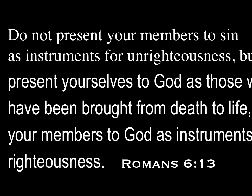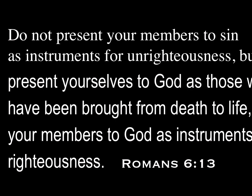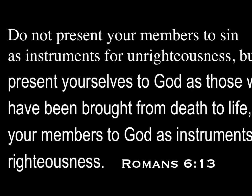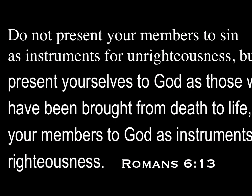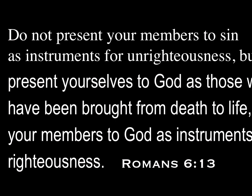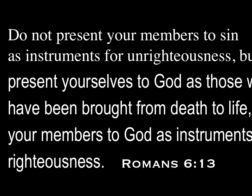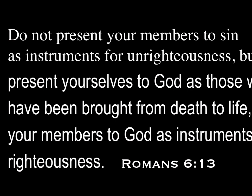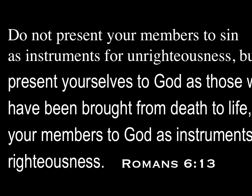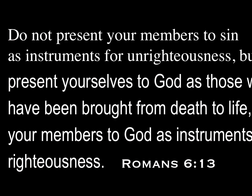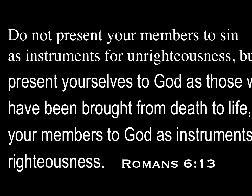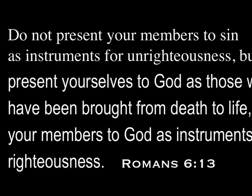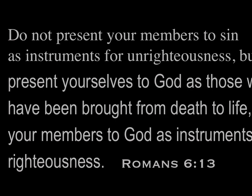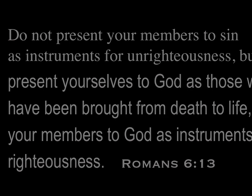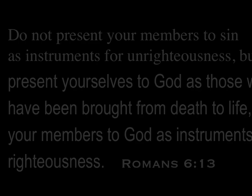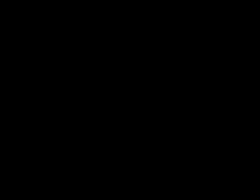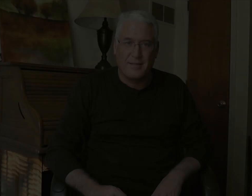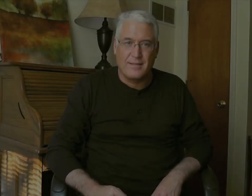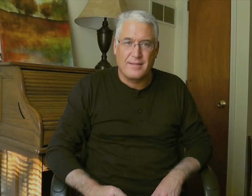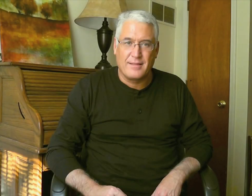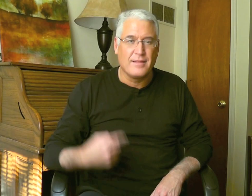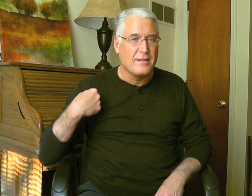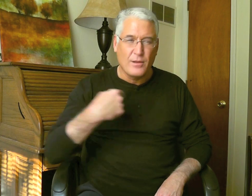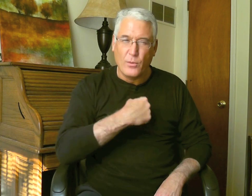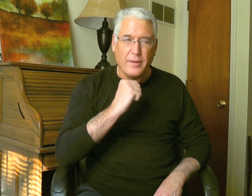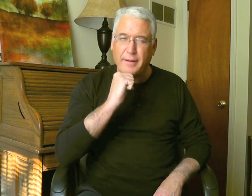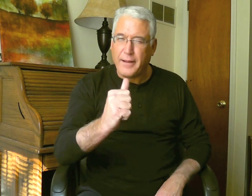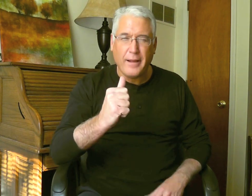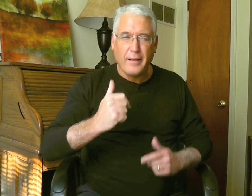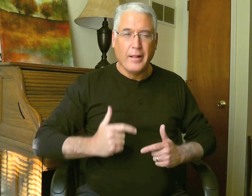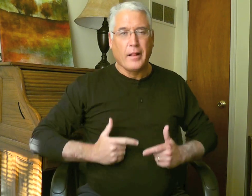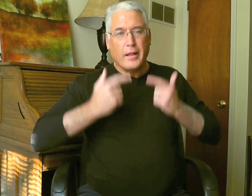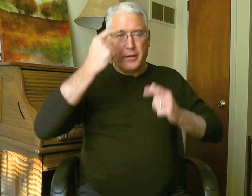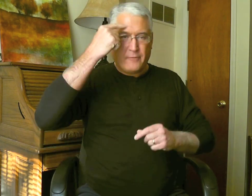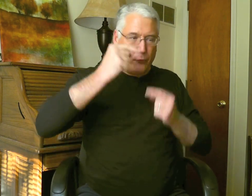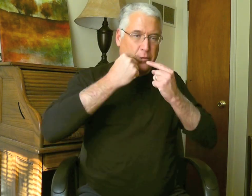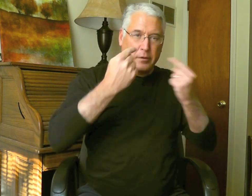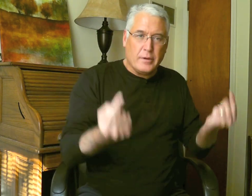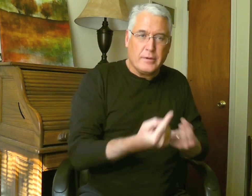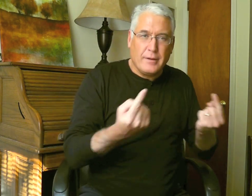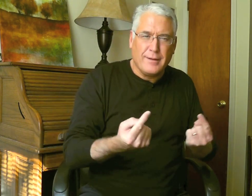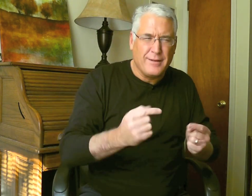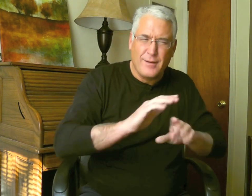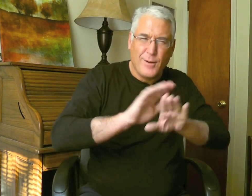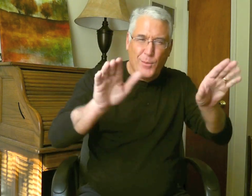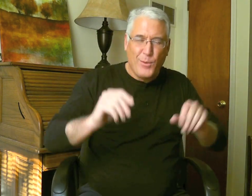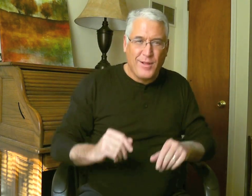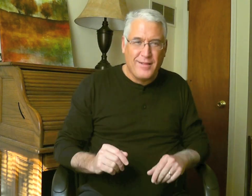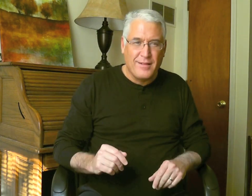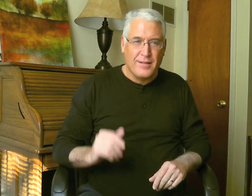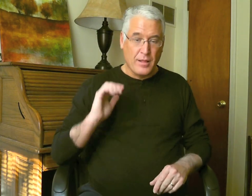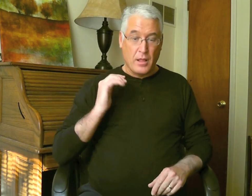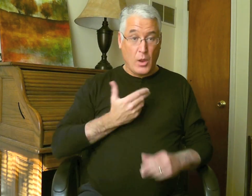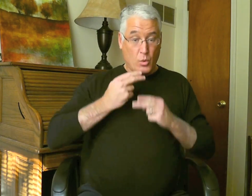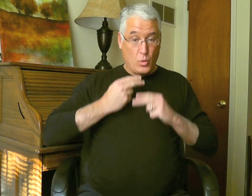and your members to God as instruments for righteousness. Do not live for sin. No.